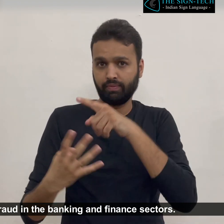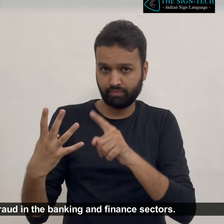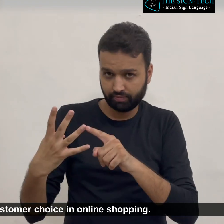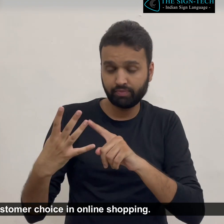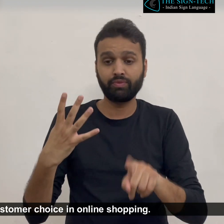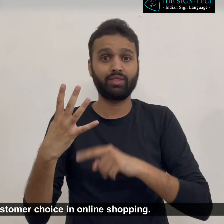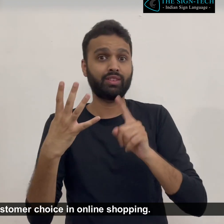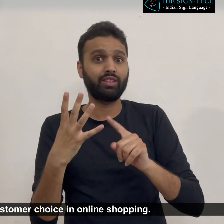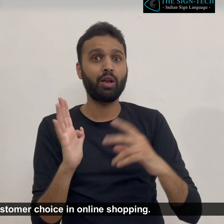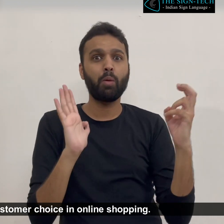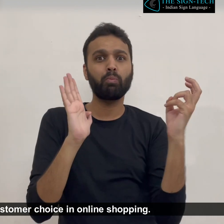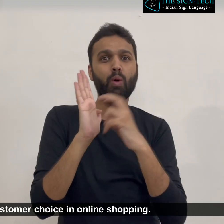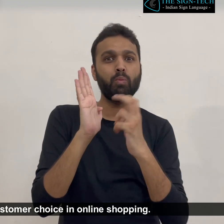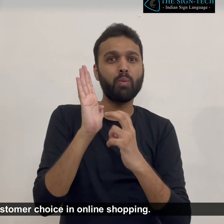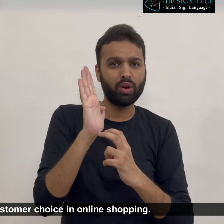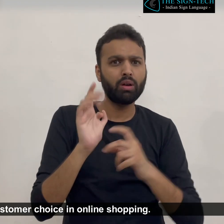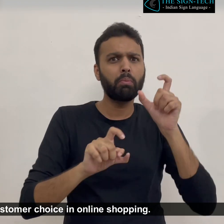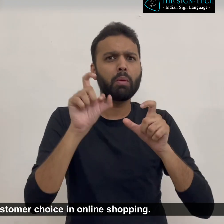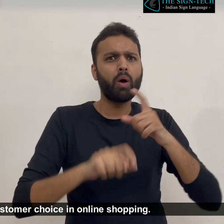To know customer choice in online shopping.